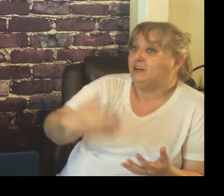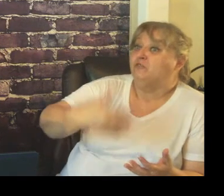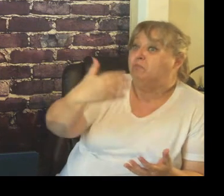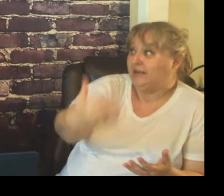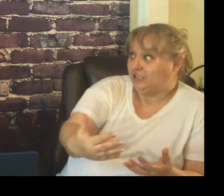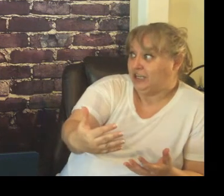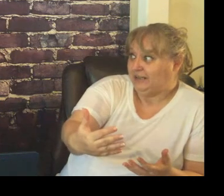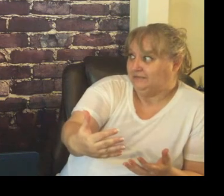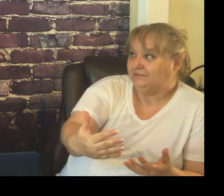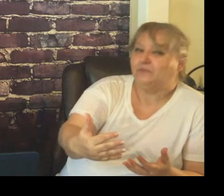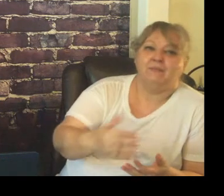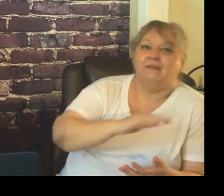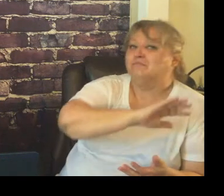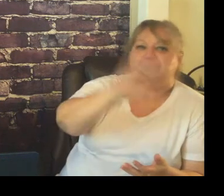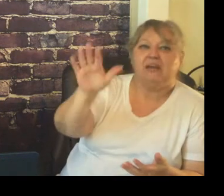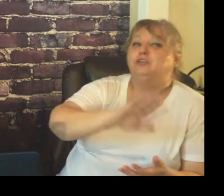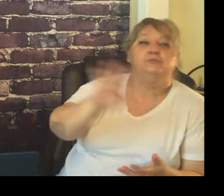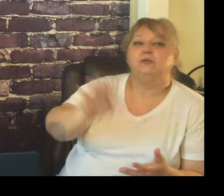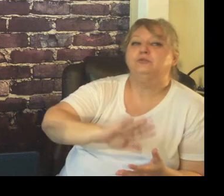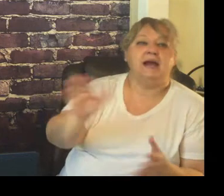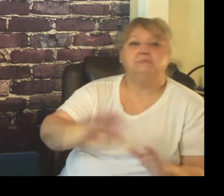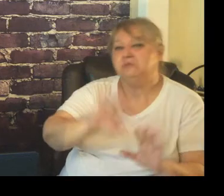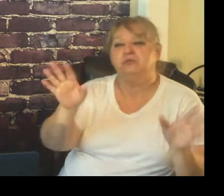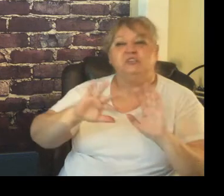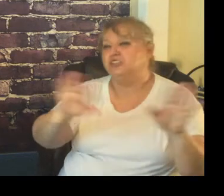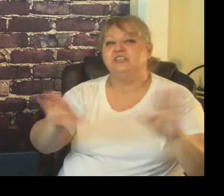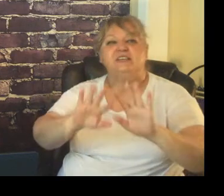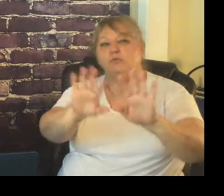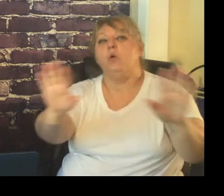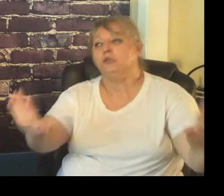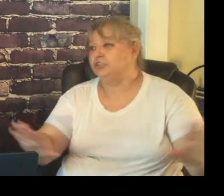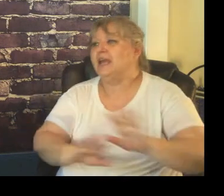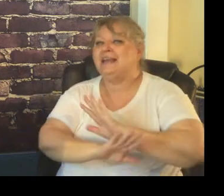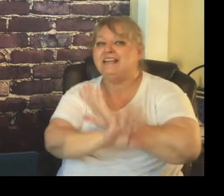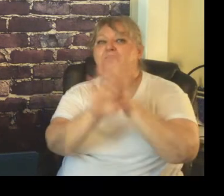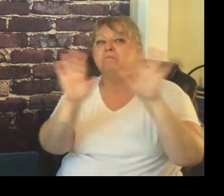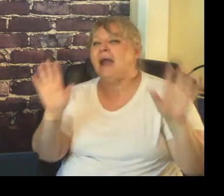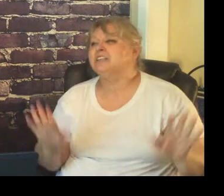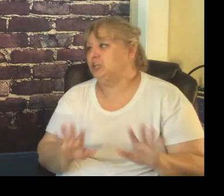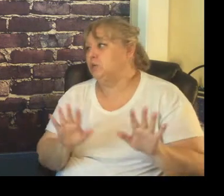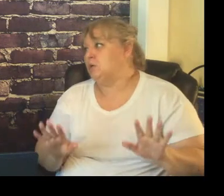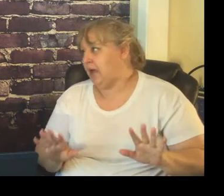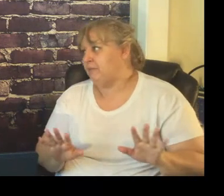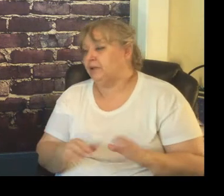self managing you can just sit and watch and magic will happen